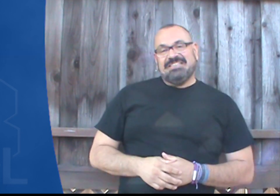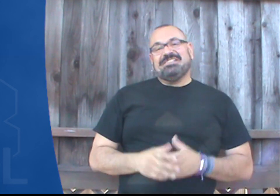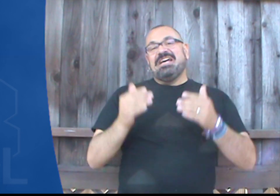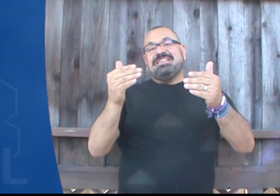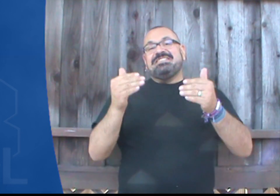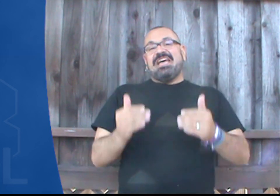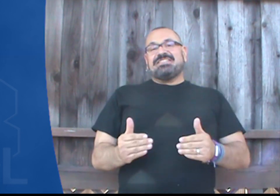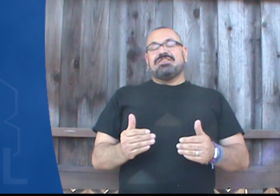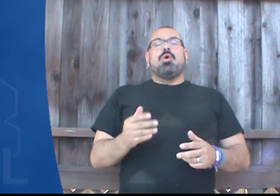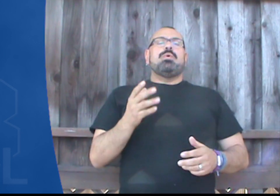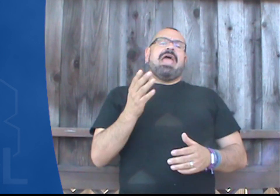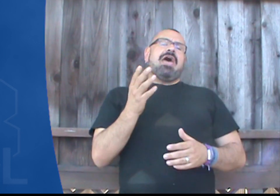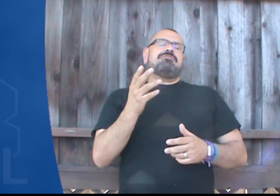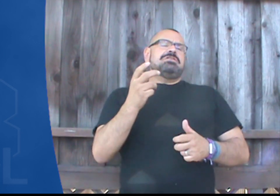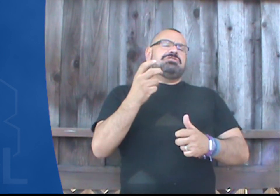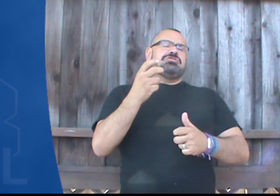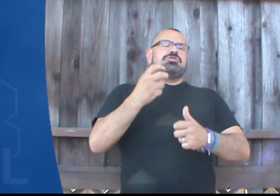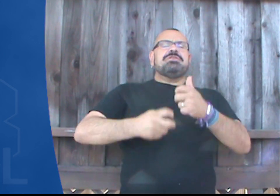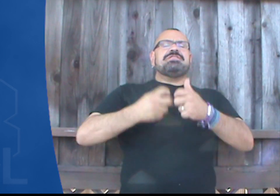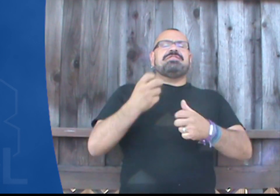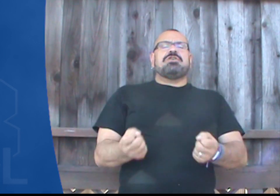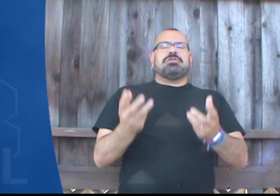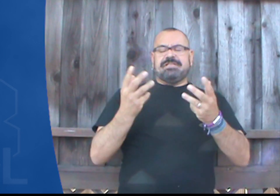Next we have degrees of difficulty.